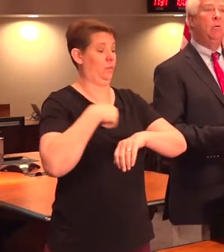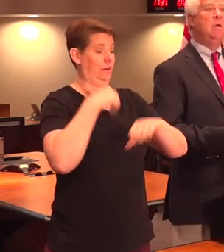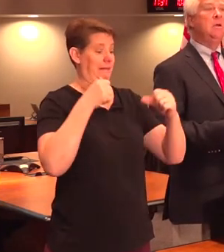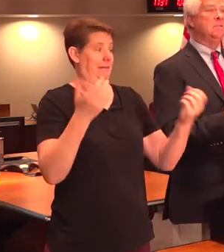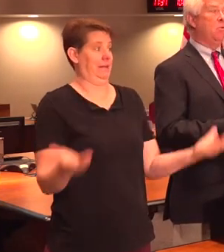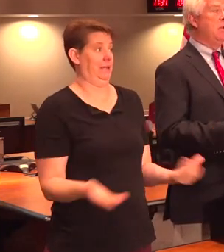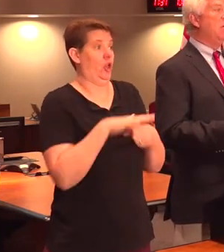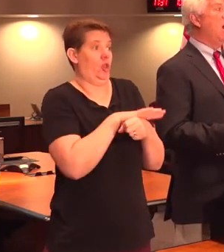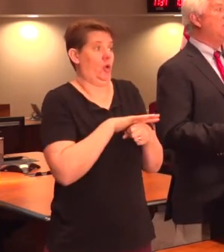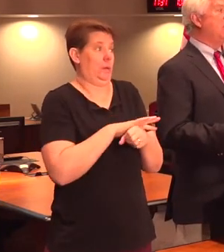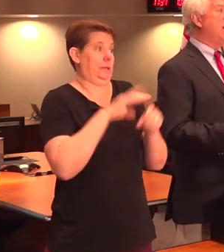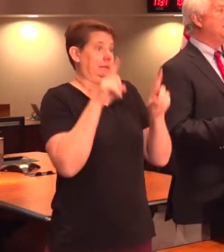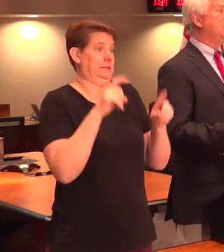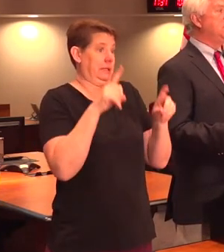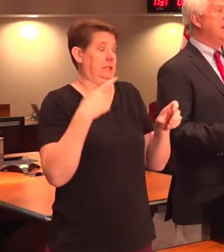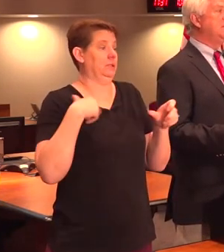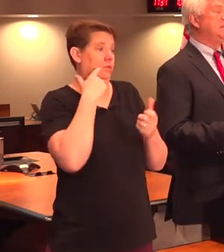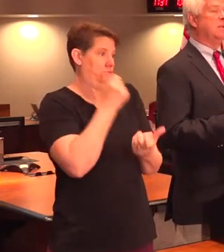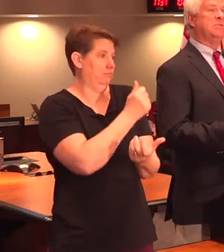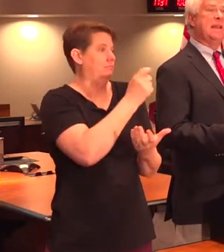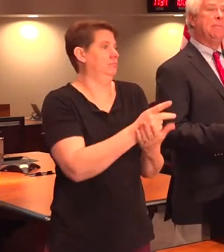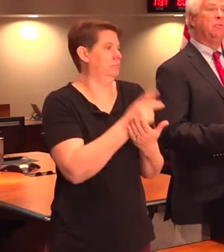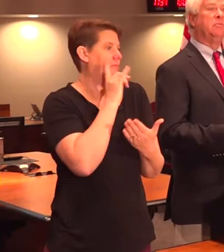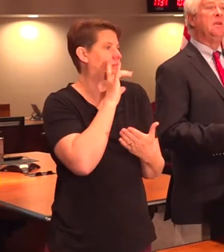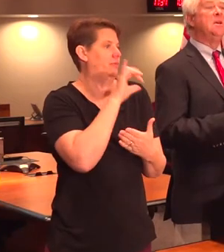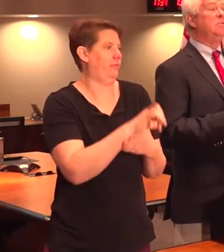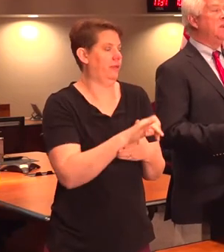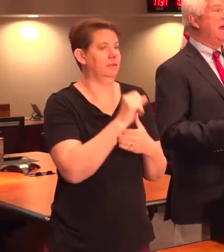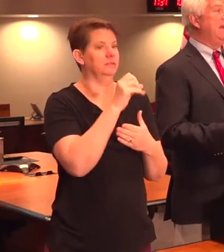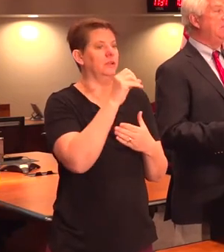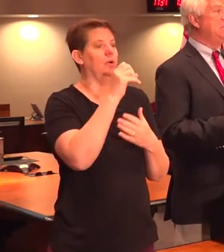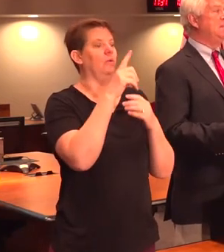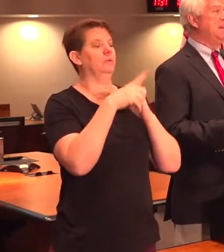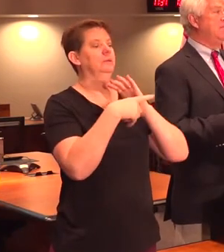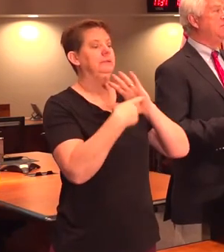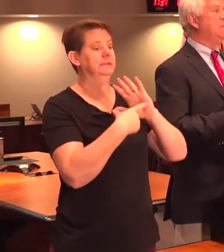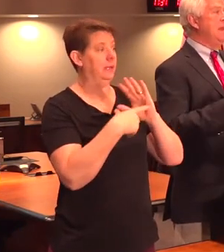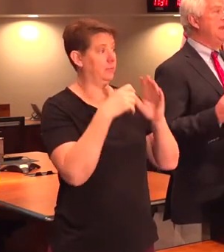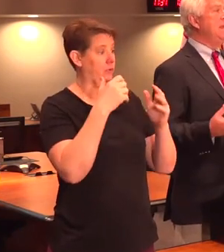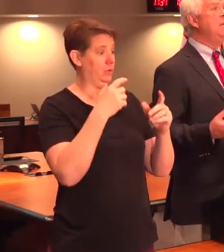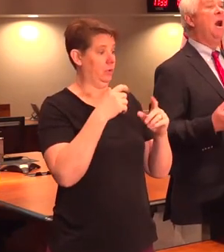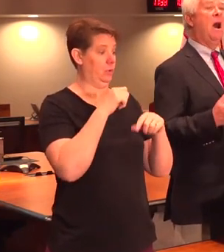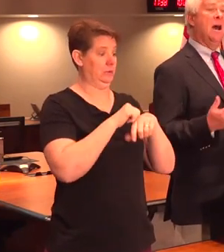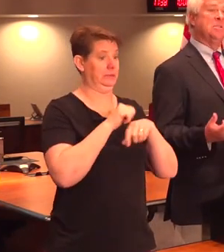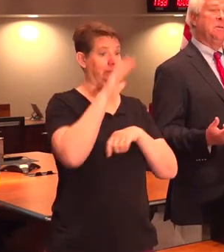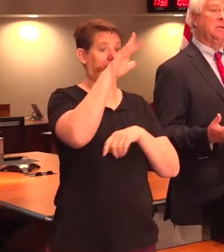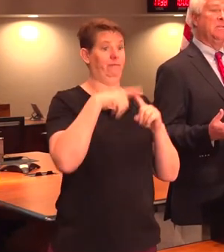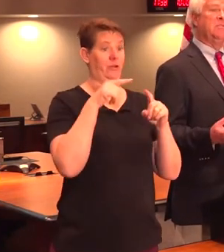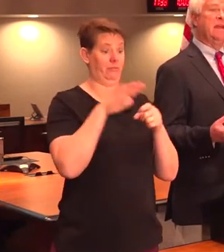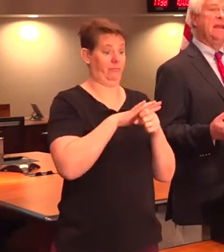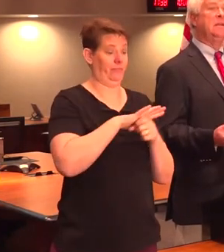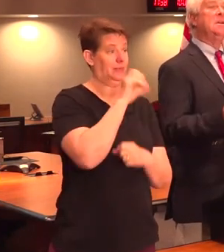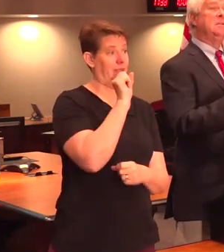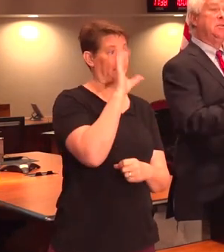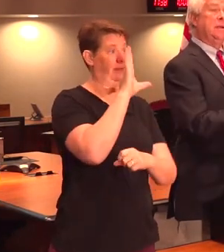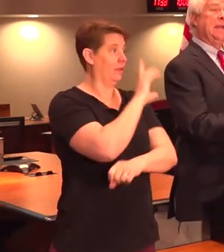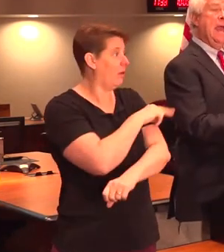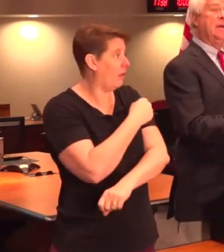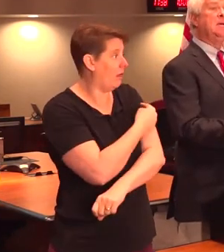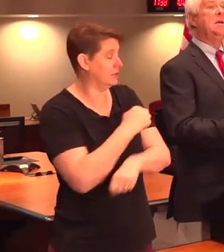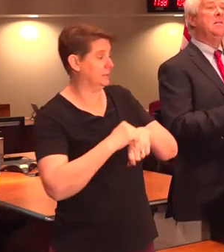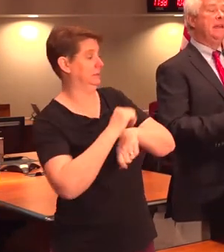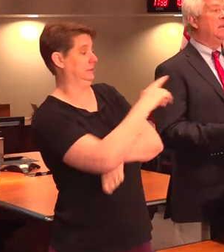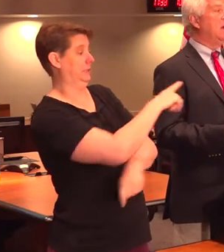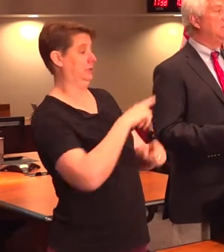now. So we are authorized to do testing. So samples do not have to be sent from any hospital in the state to